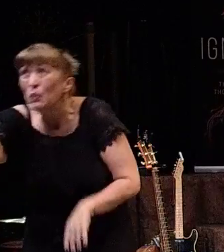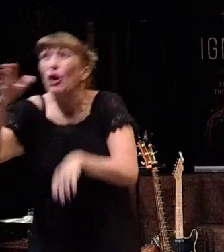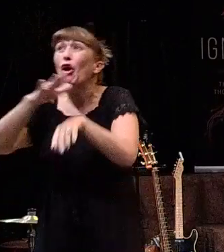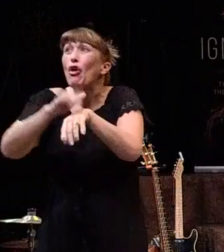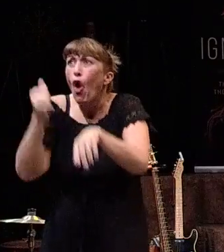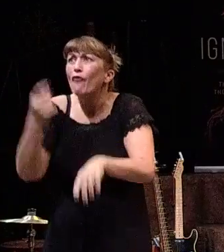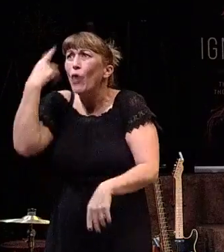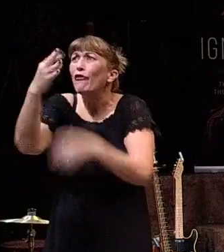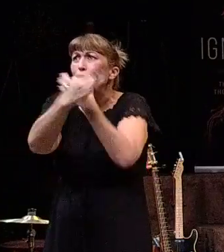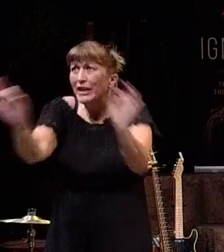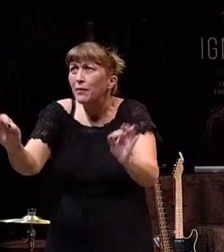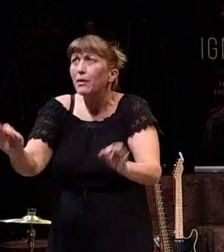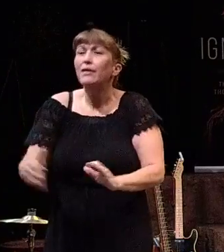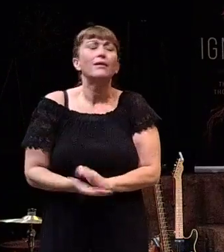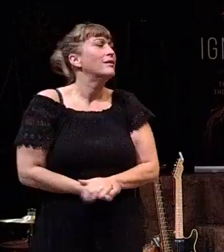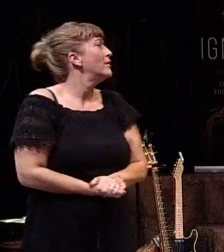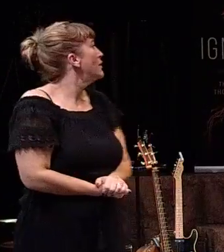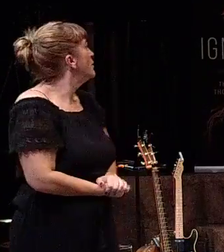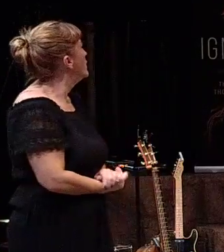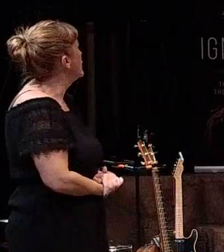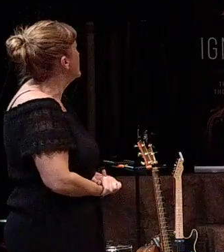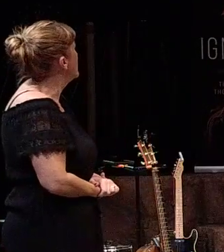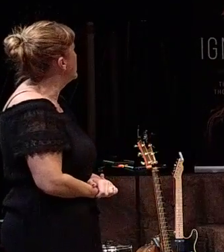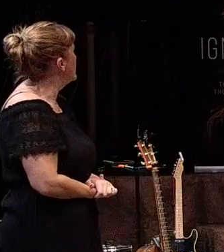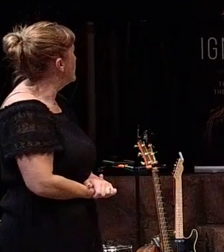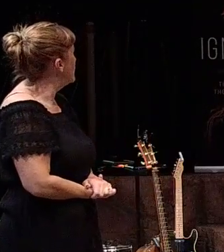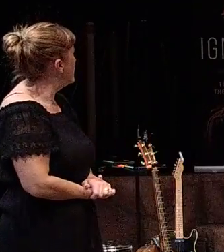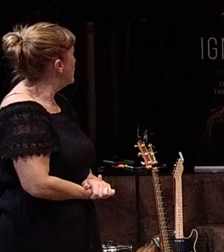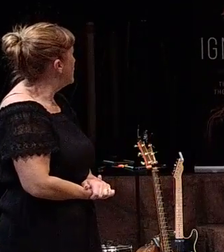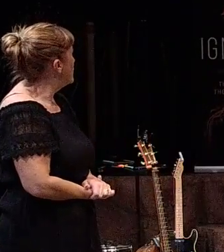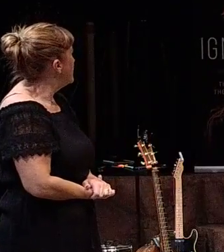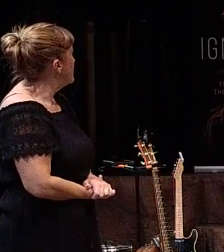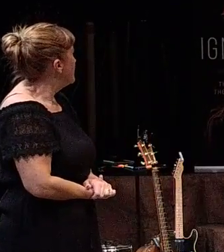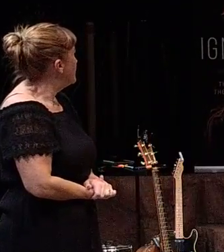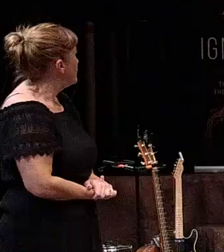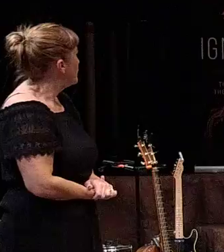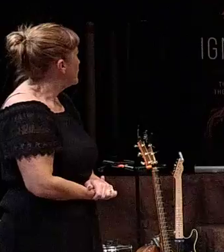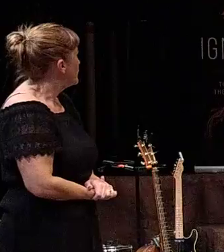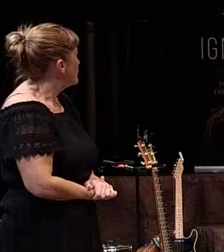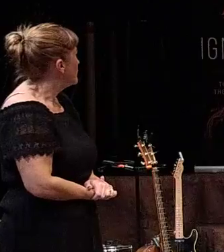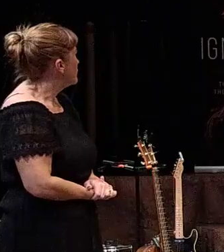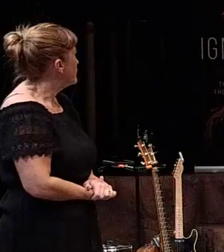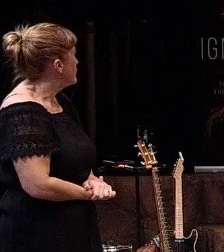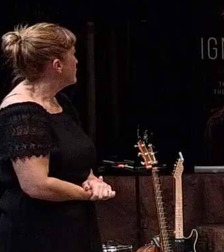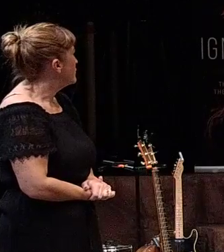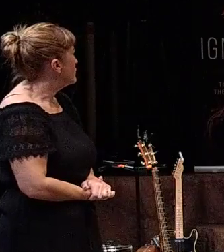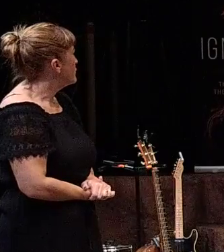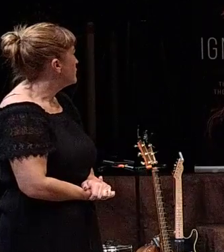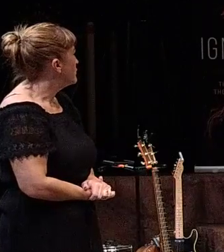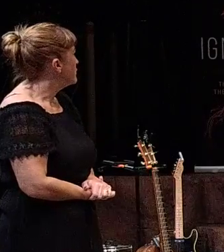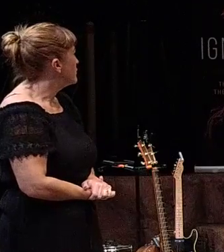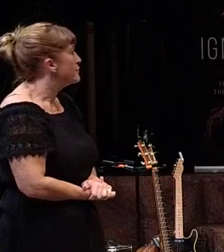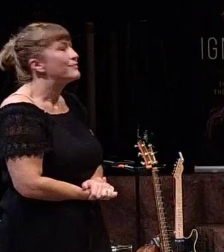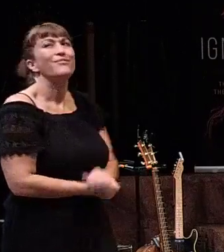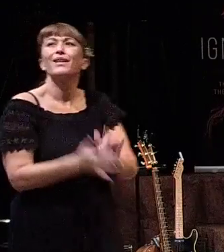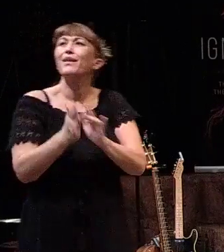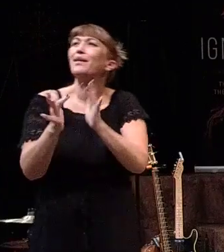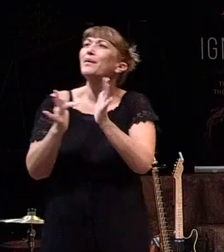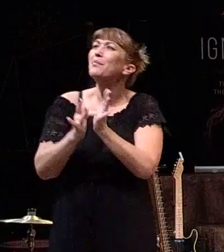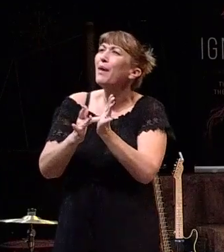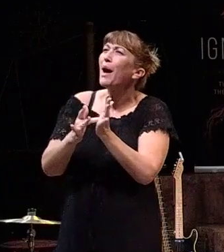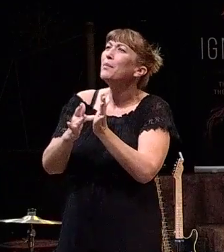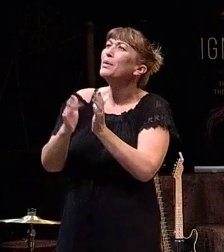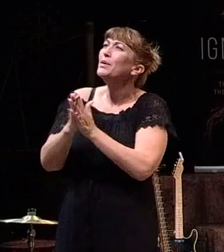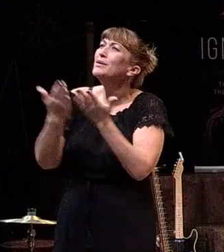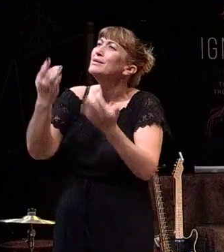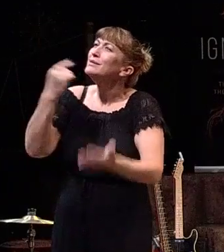But do not use your freedom to indulge in the flesh. Rather, serve one another humbly in love. The Bible says that we were